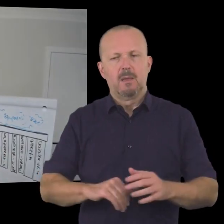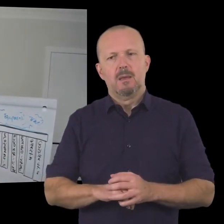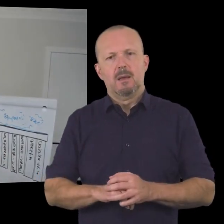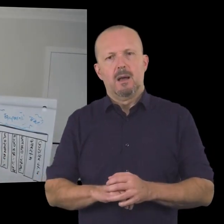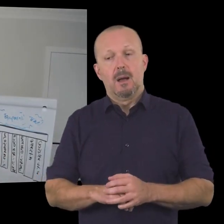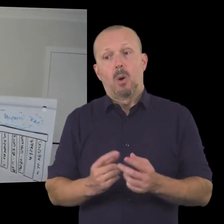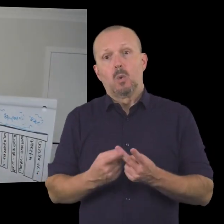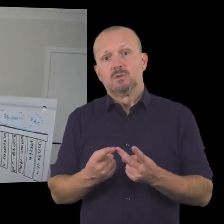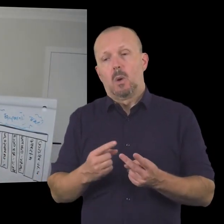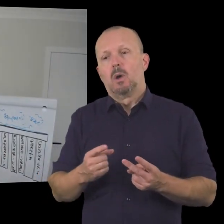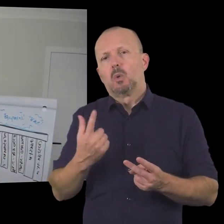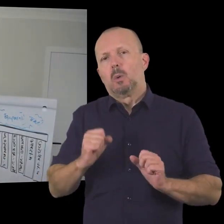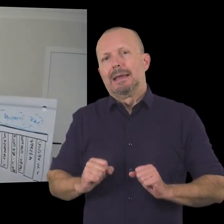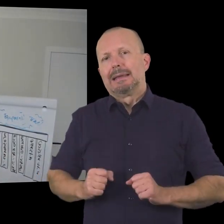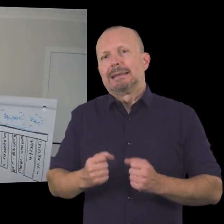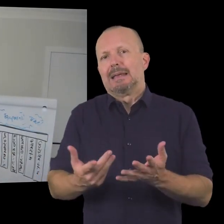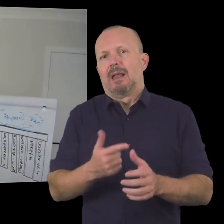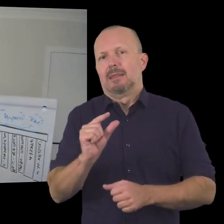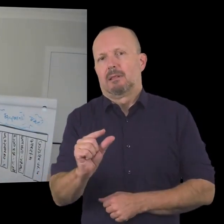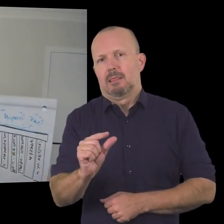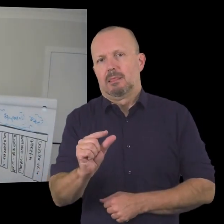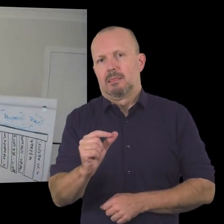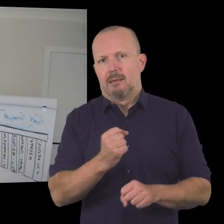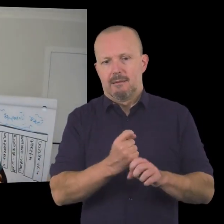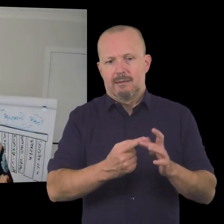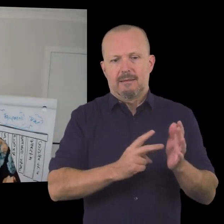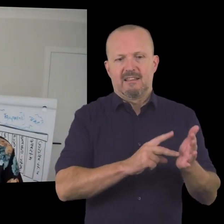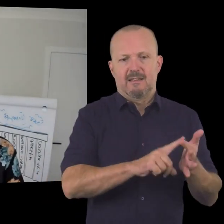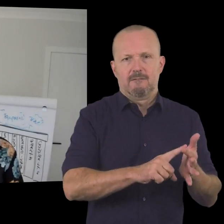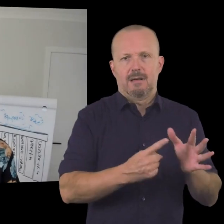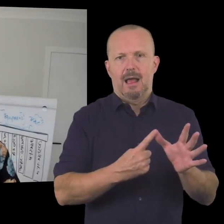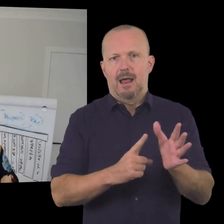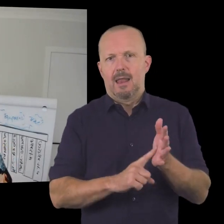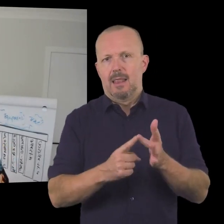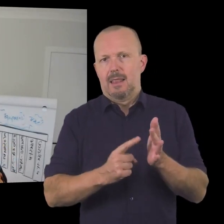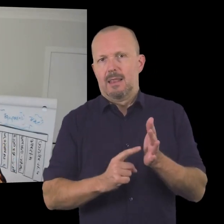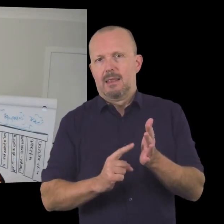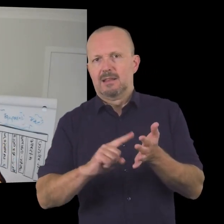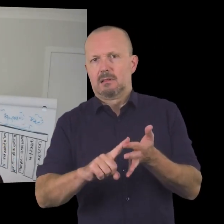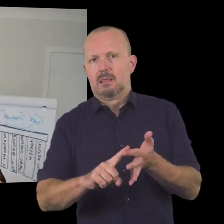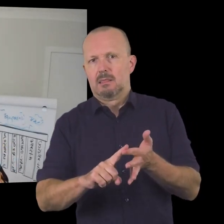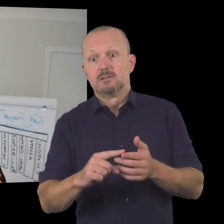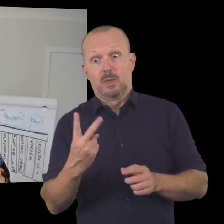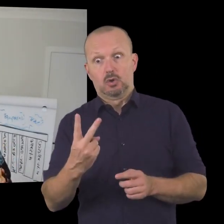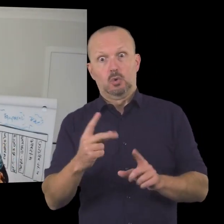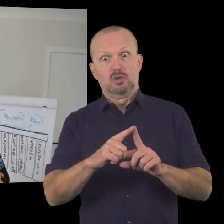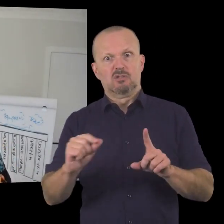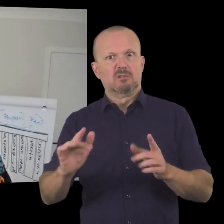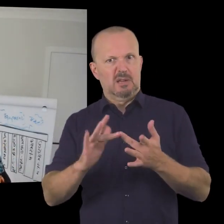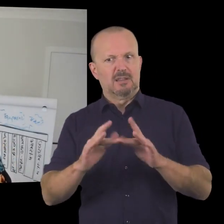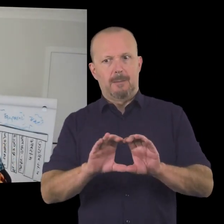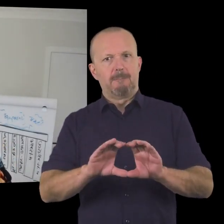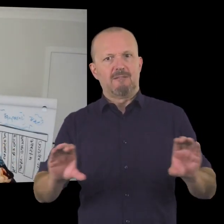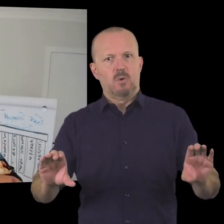uh crowdfunding platform but also give a little so those are two examples of platforms that enable you to